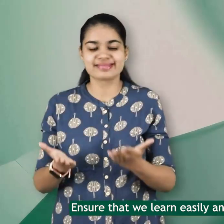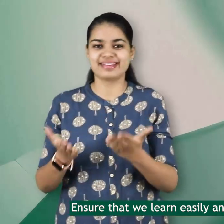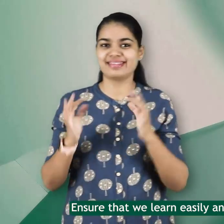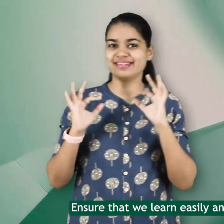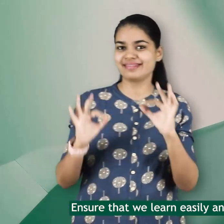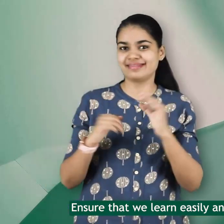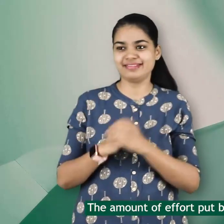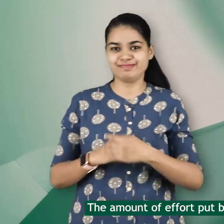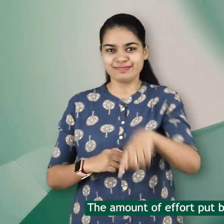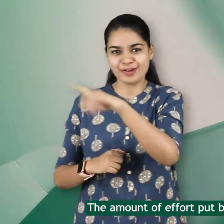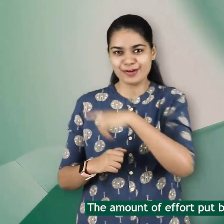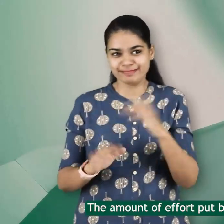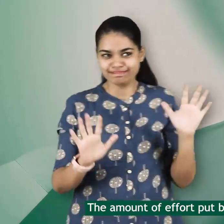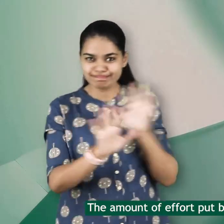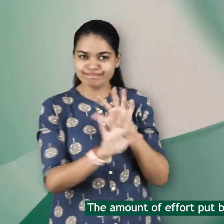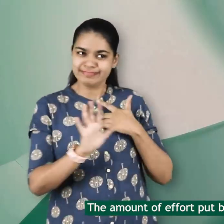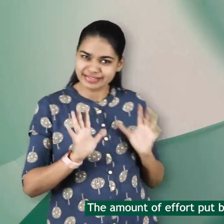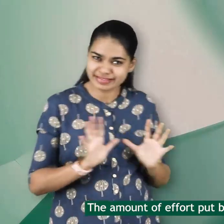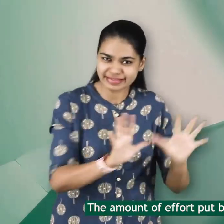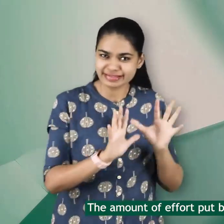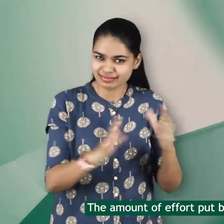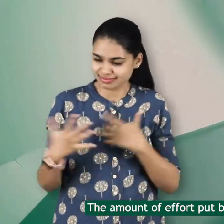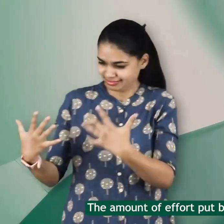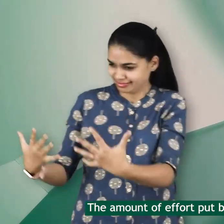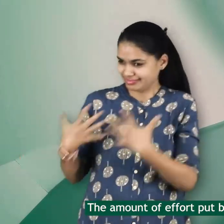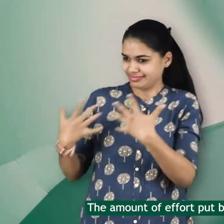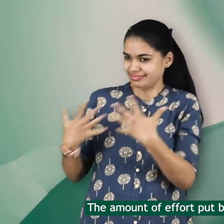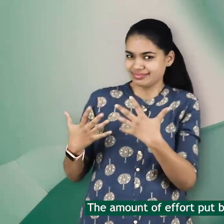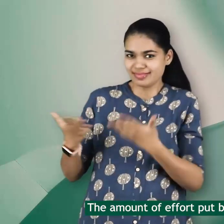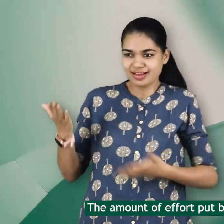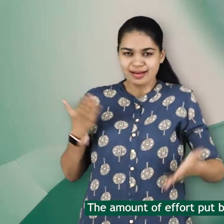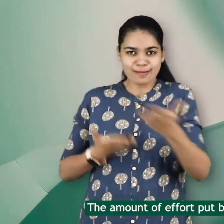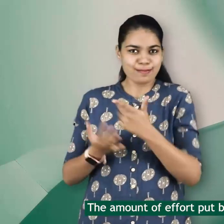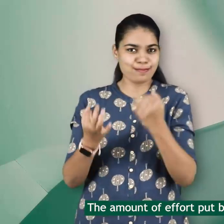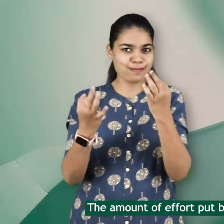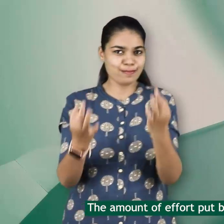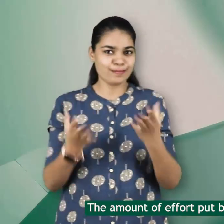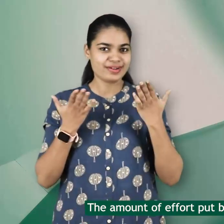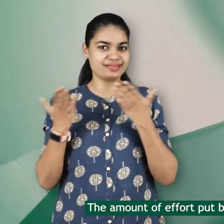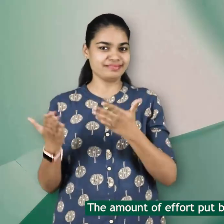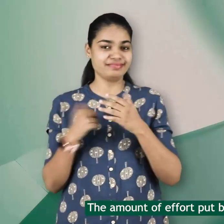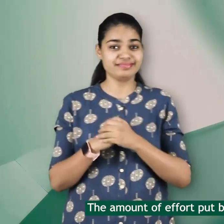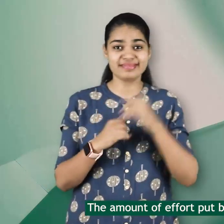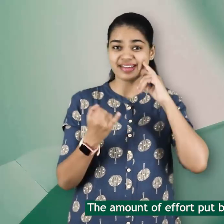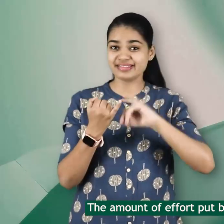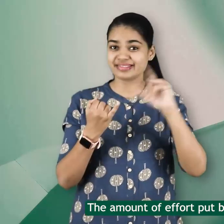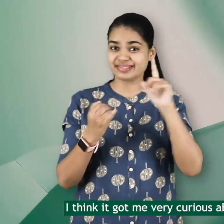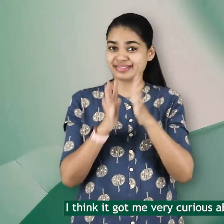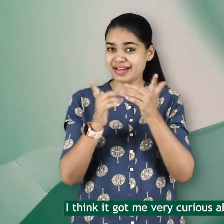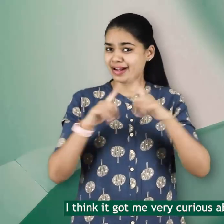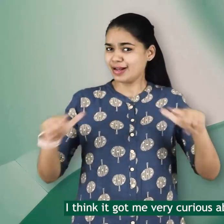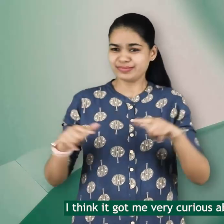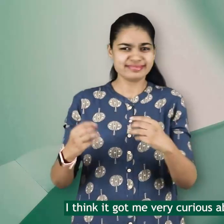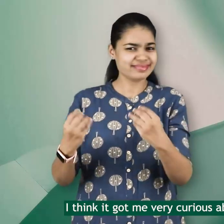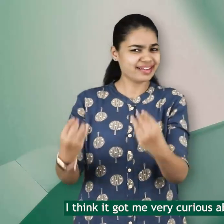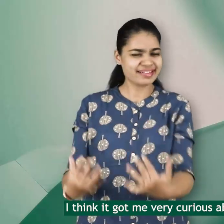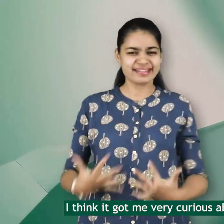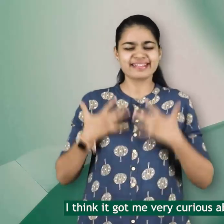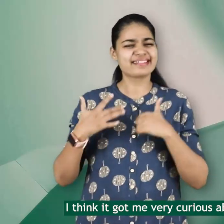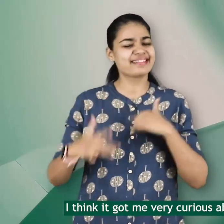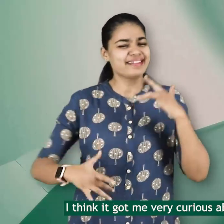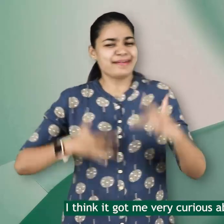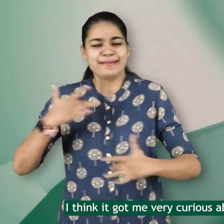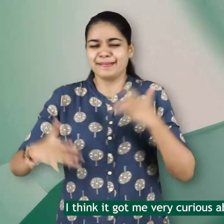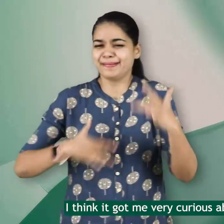the amount of effort put behind it was fabulous. I think it's got